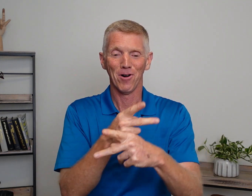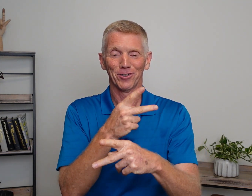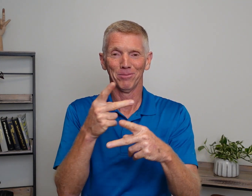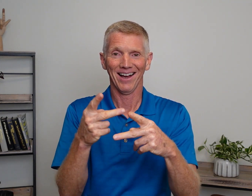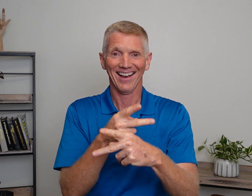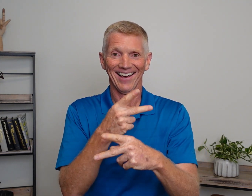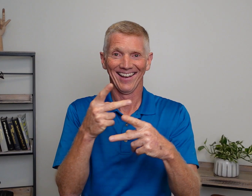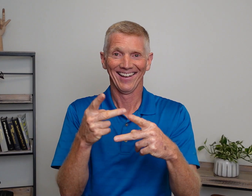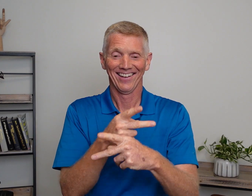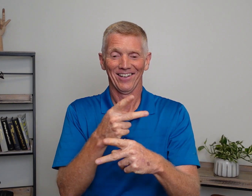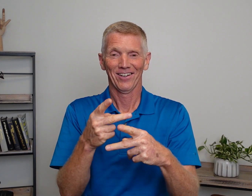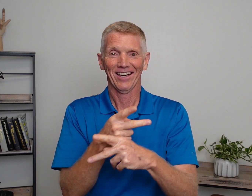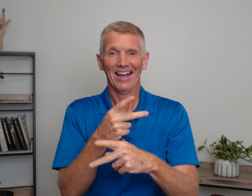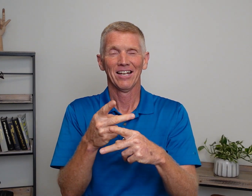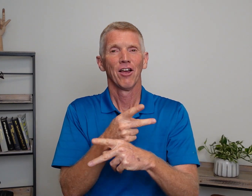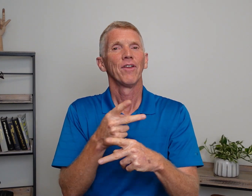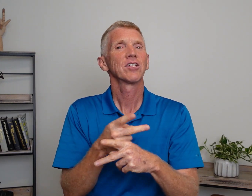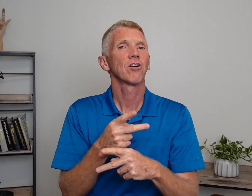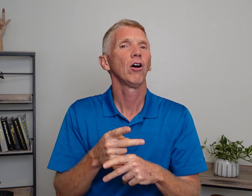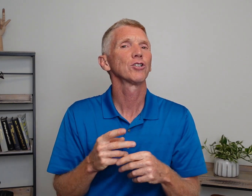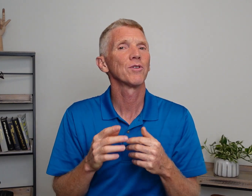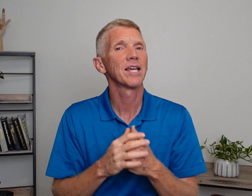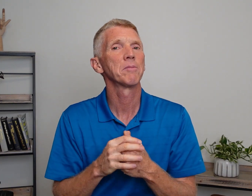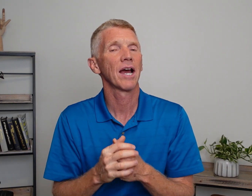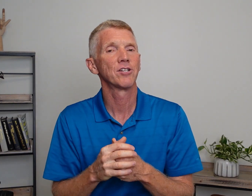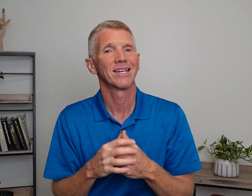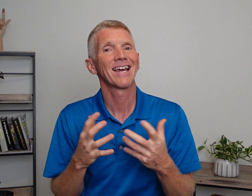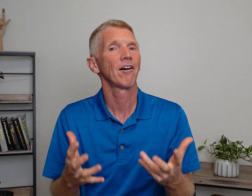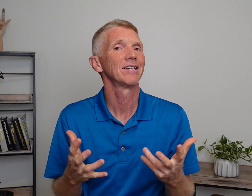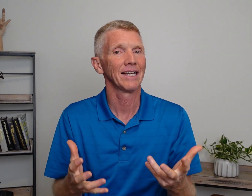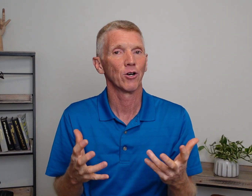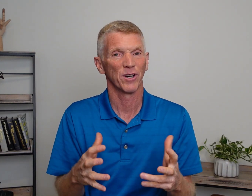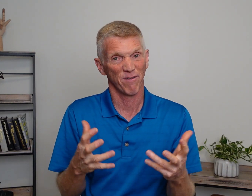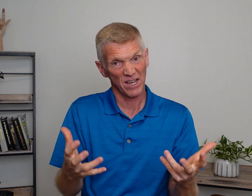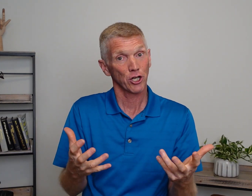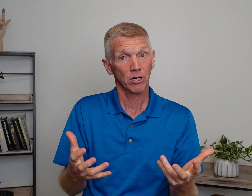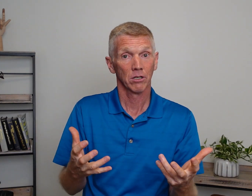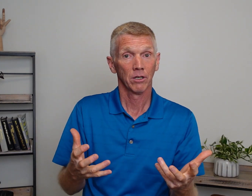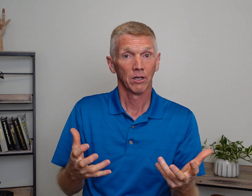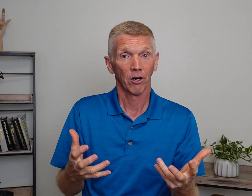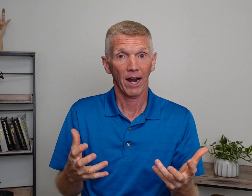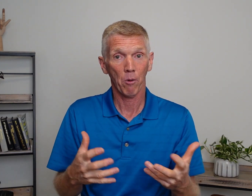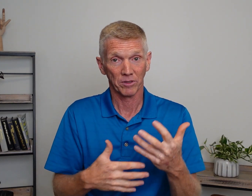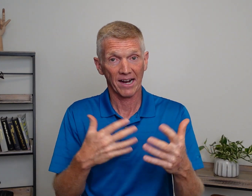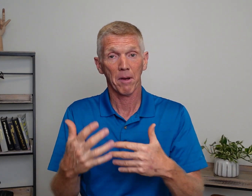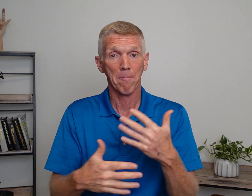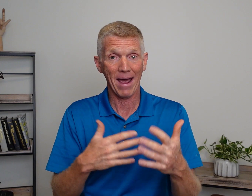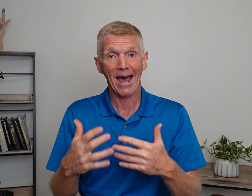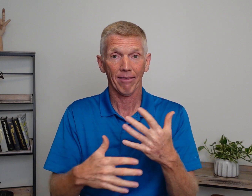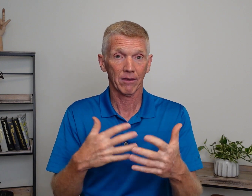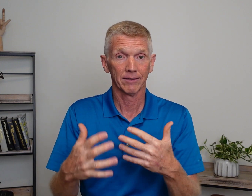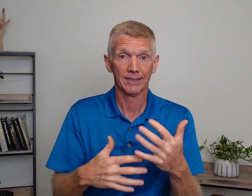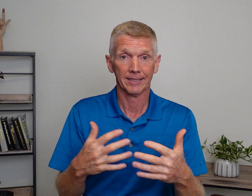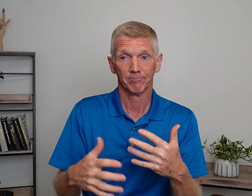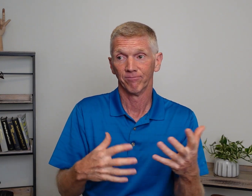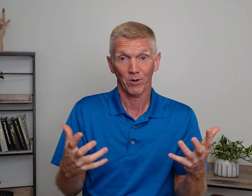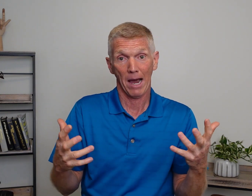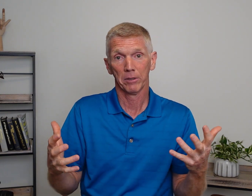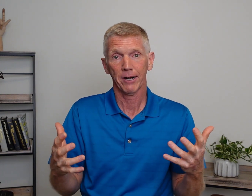Multiply. Okay? This is also the same sign to calculate or to figure. Alright? When we're talking about math, vocabulary.